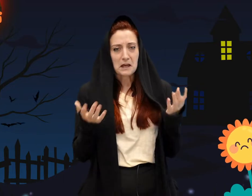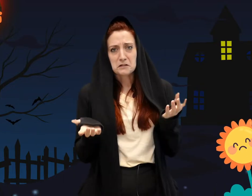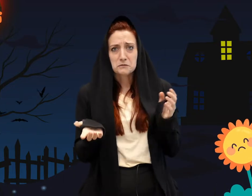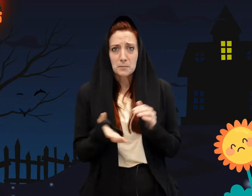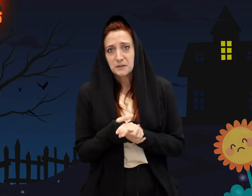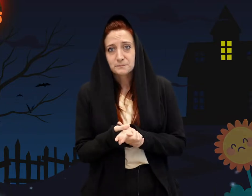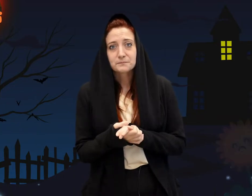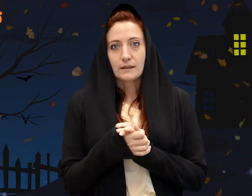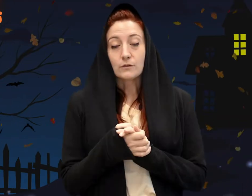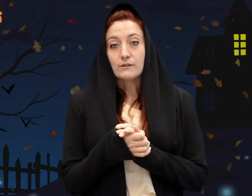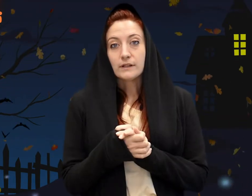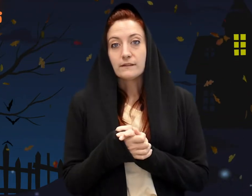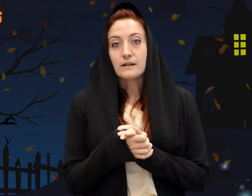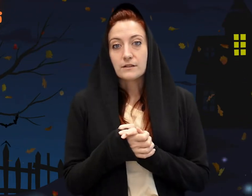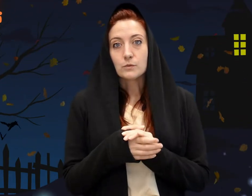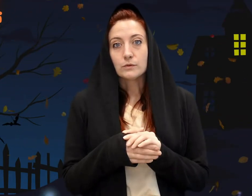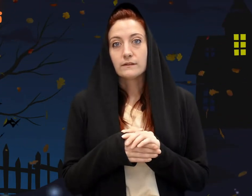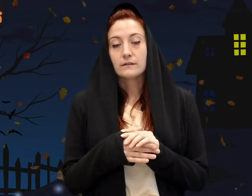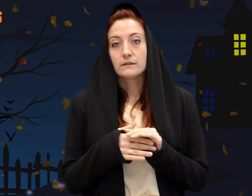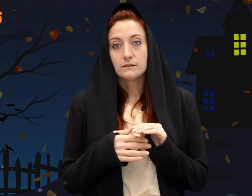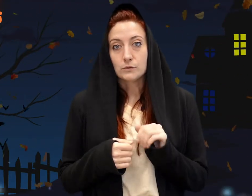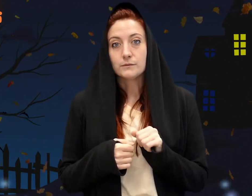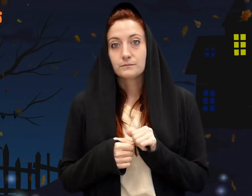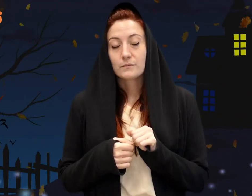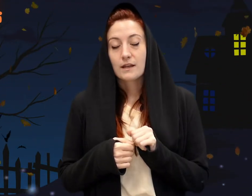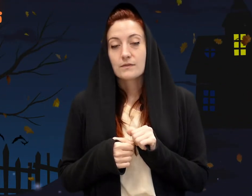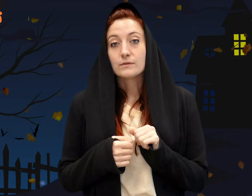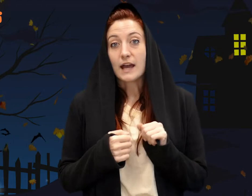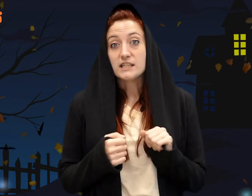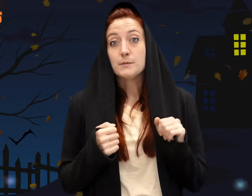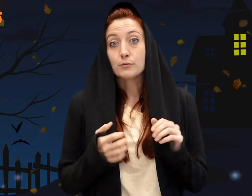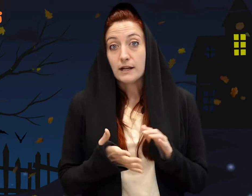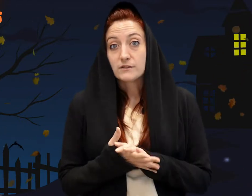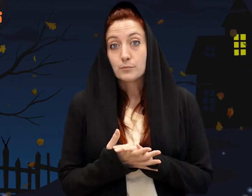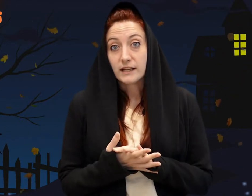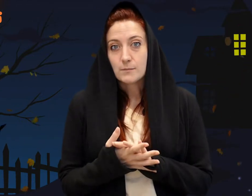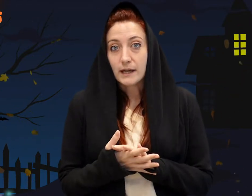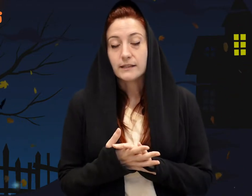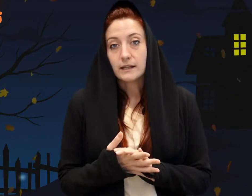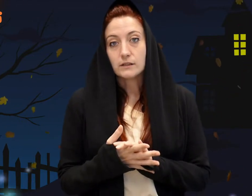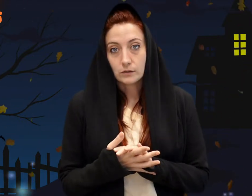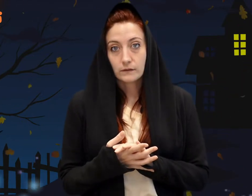sad and floppy. Three friends started towards the door. They had to be brave to break the bad candy curse.